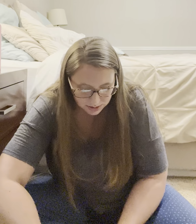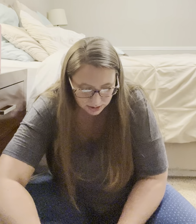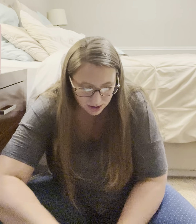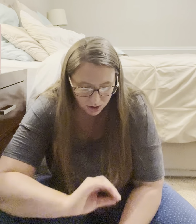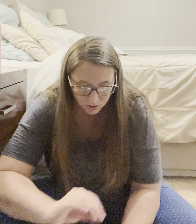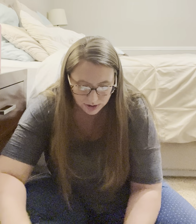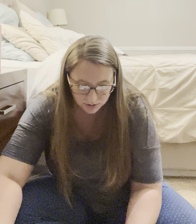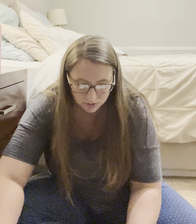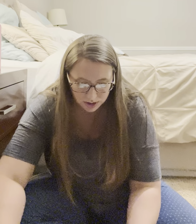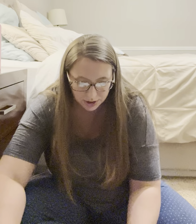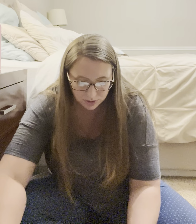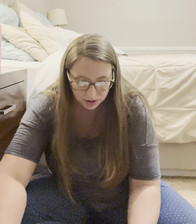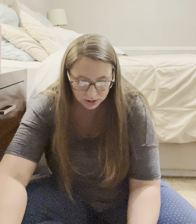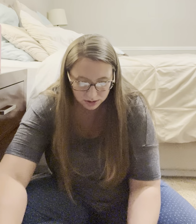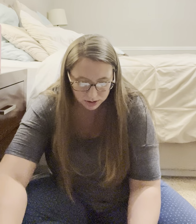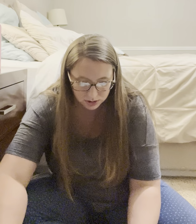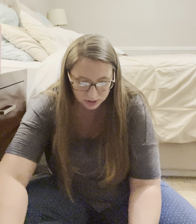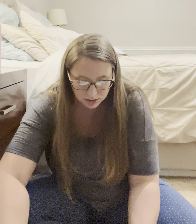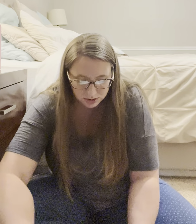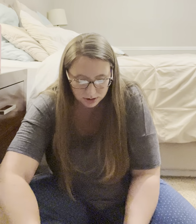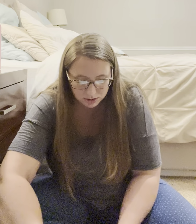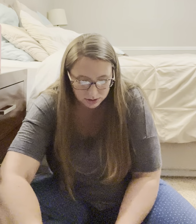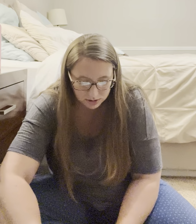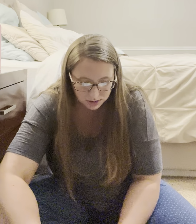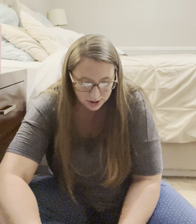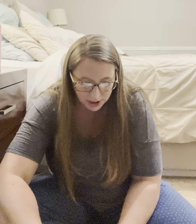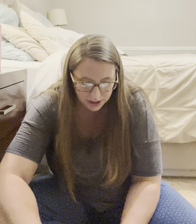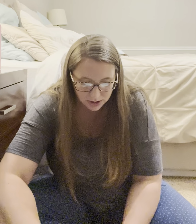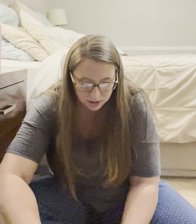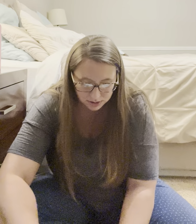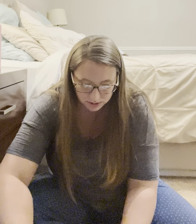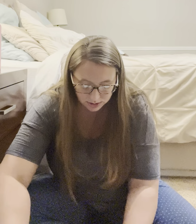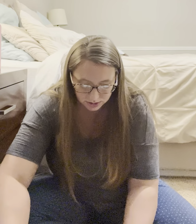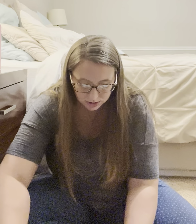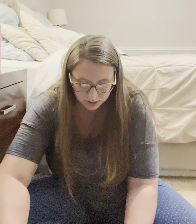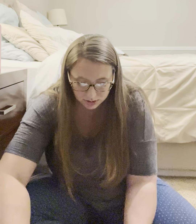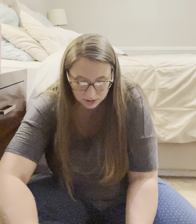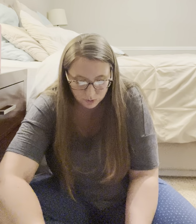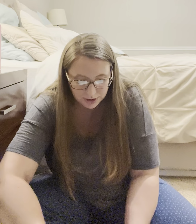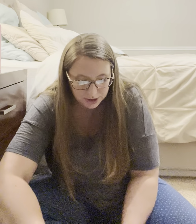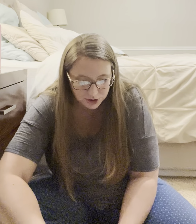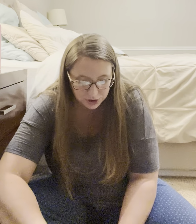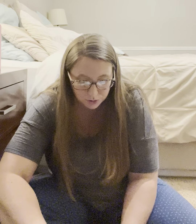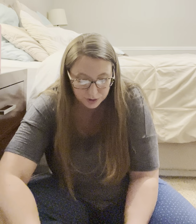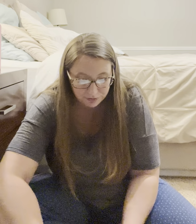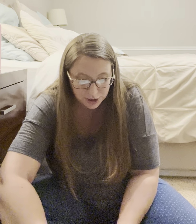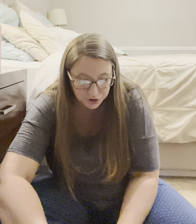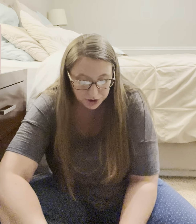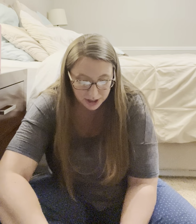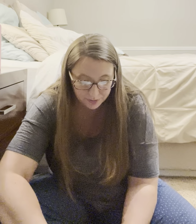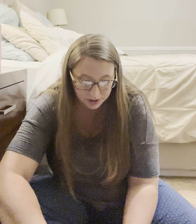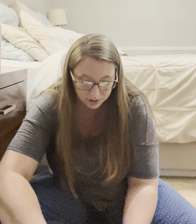Oh, it's the wrong unit. Sorry, guys. Well, there's a little refresh on that one.